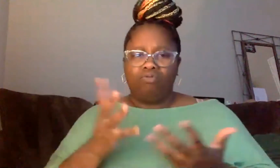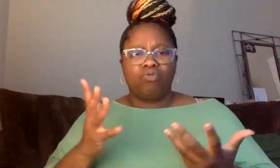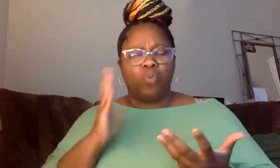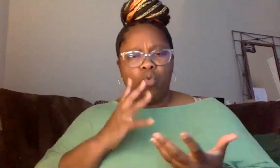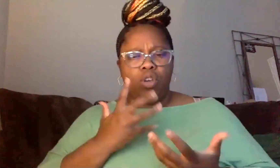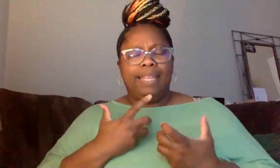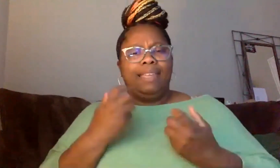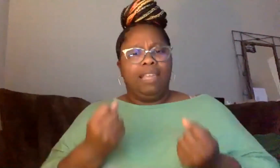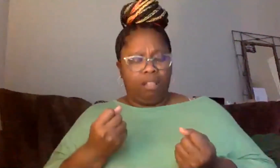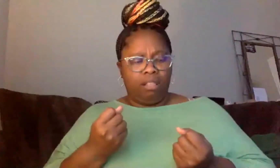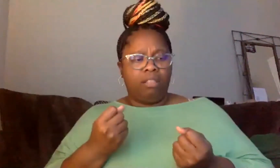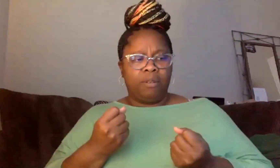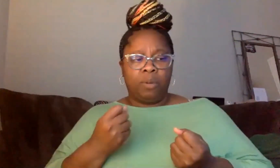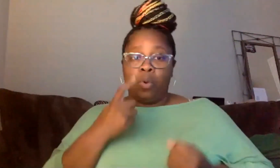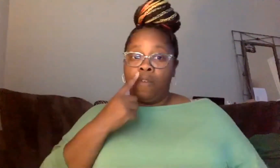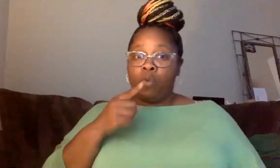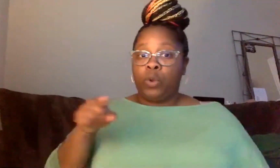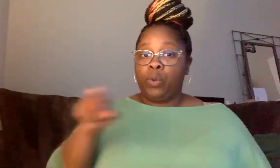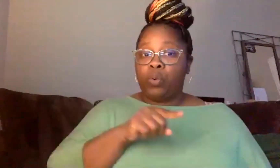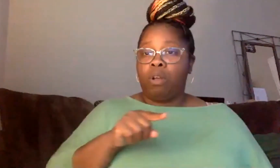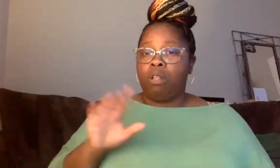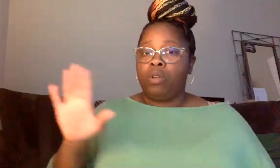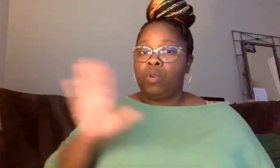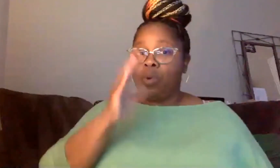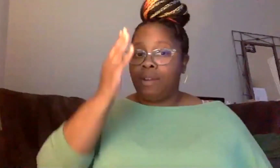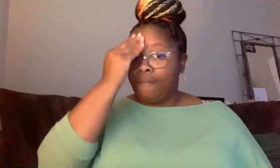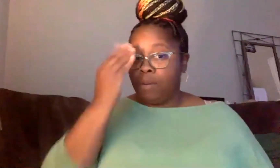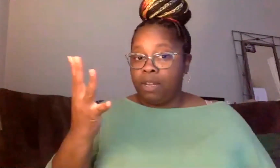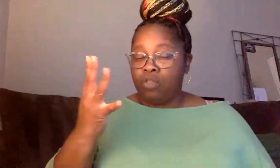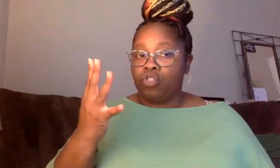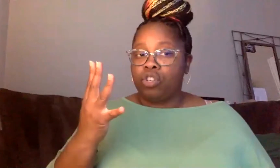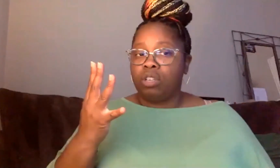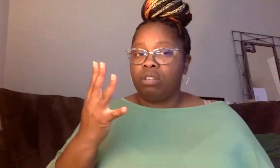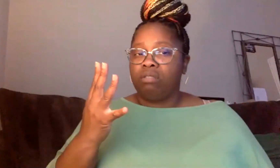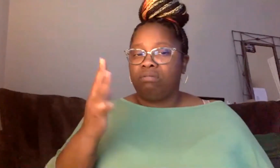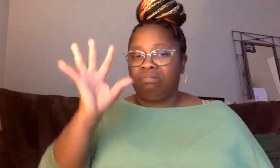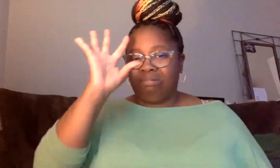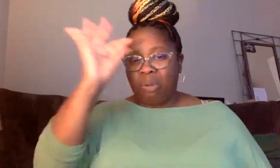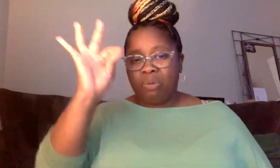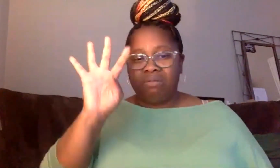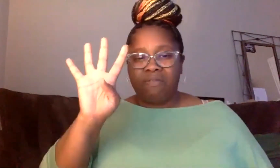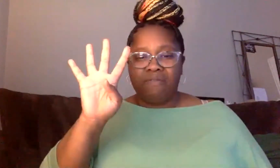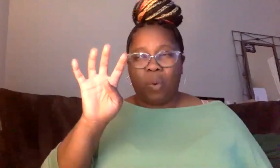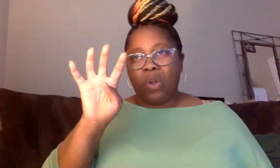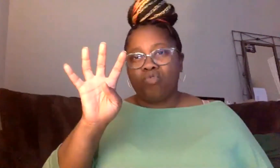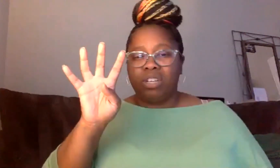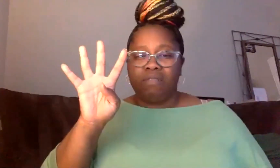your, your information. We've had close to 400 and some 450